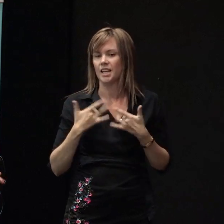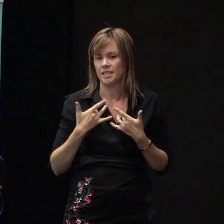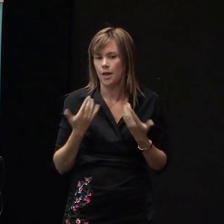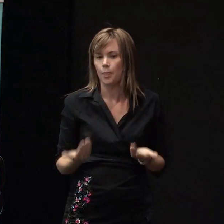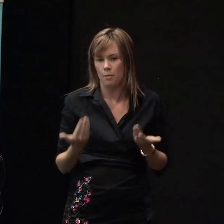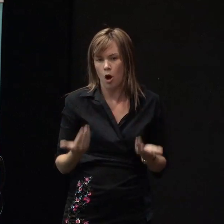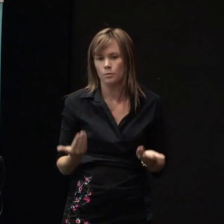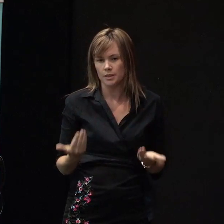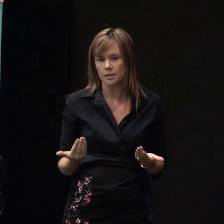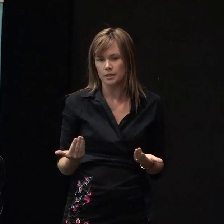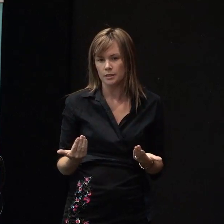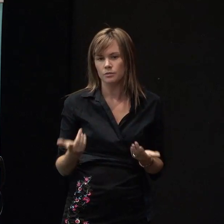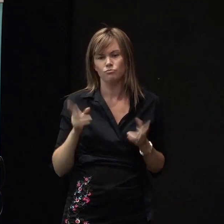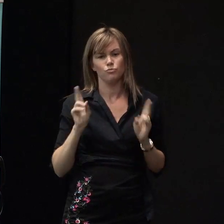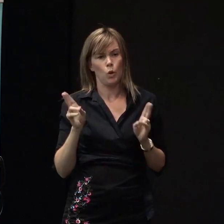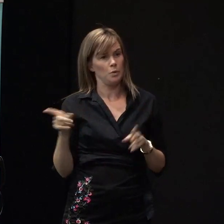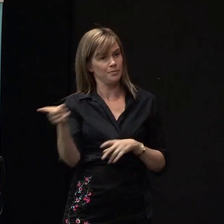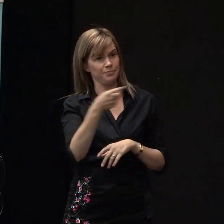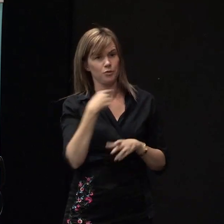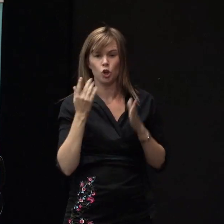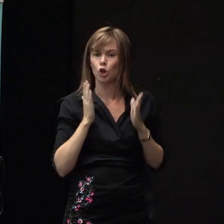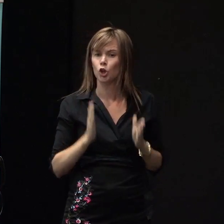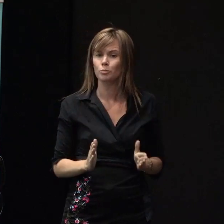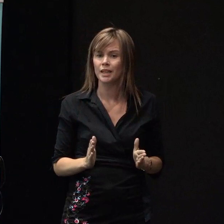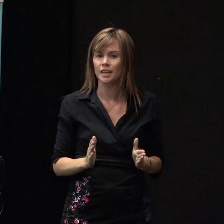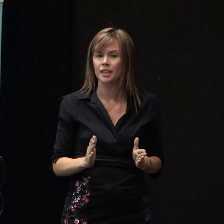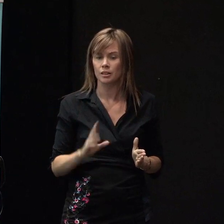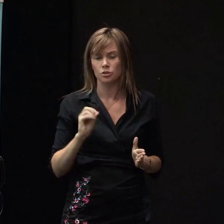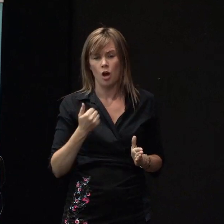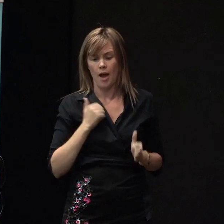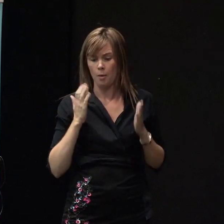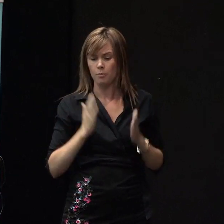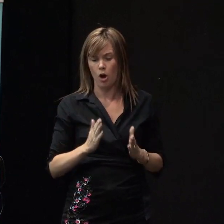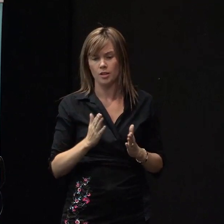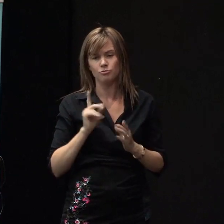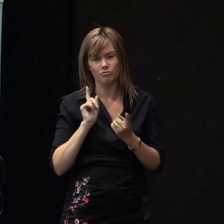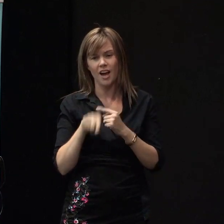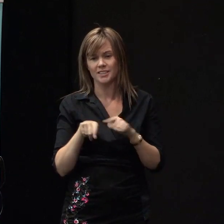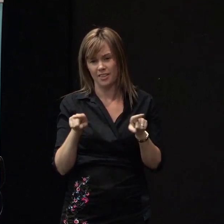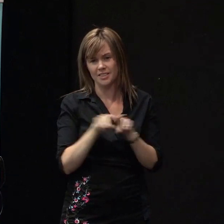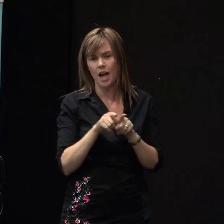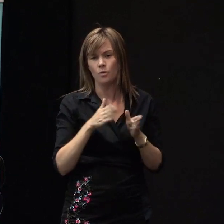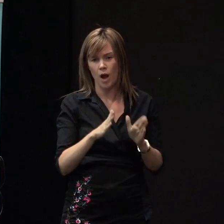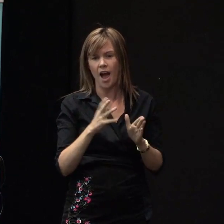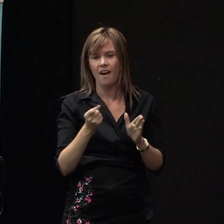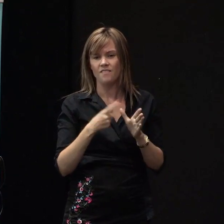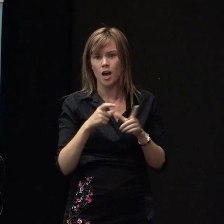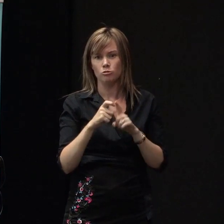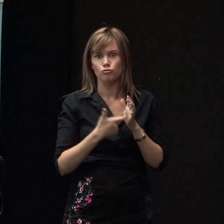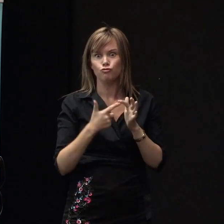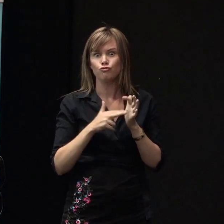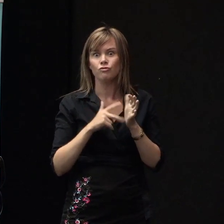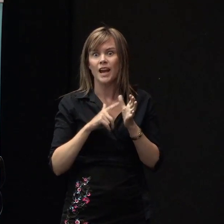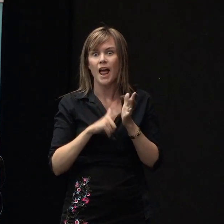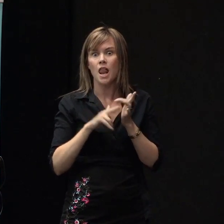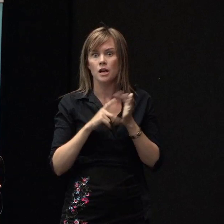and we're typical human beings so our bodies react in pretty standard ways there's the adrenaline and then there's the cortisol